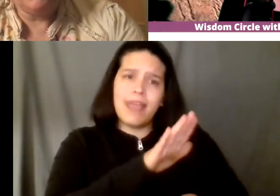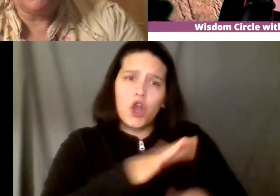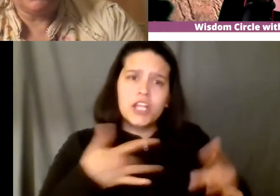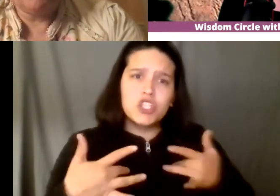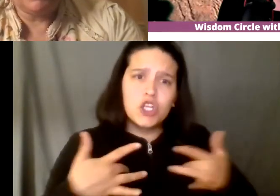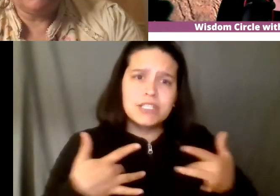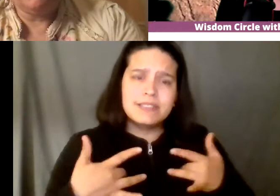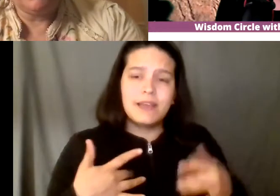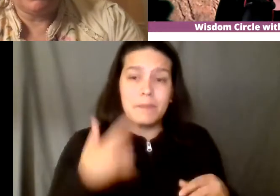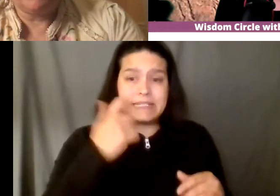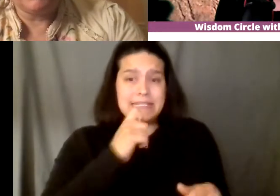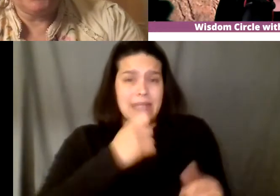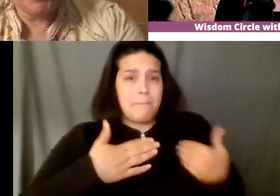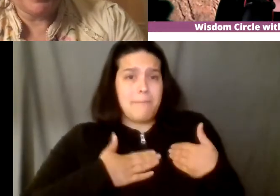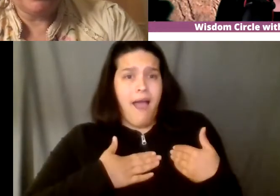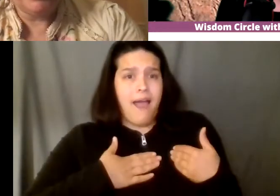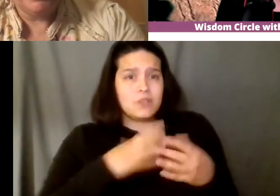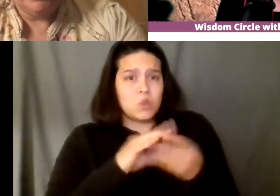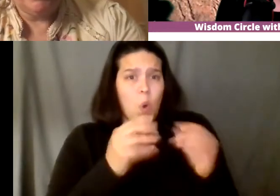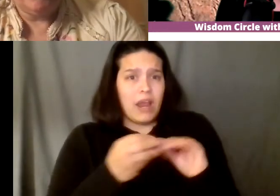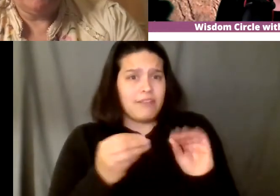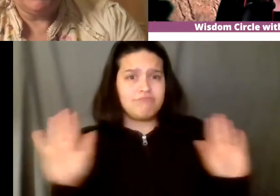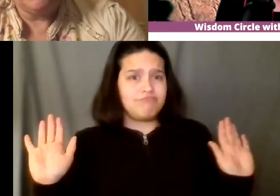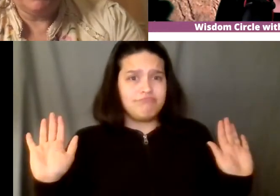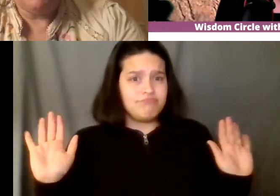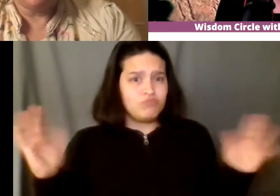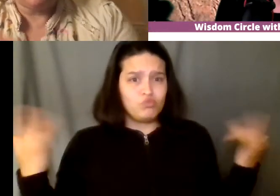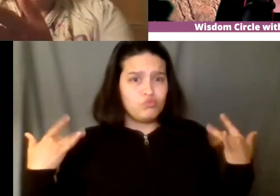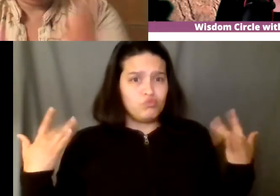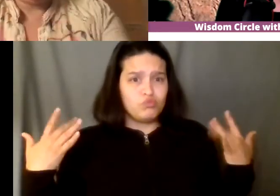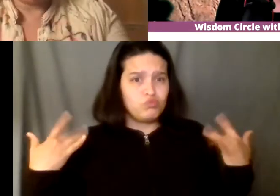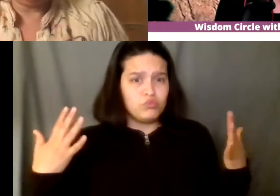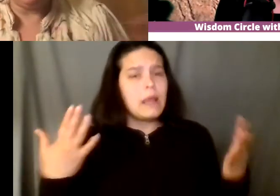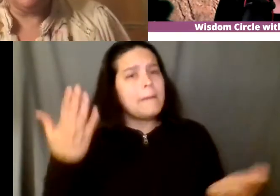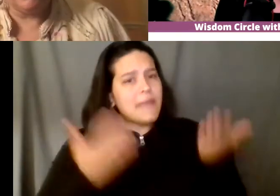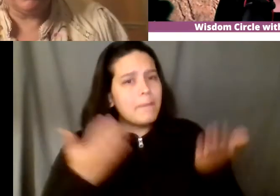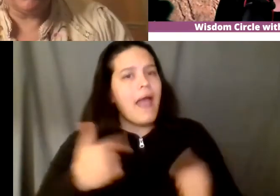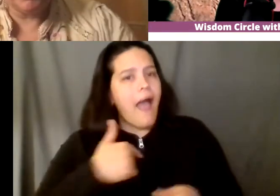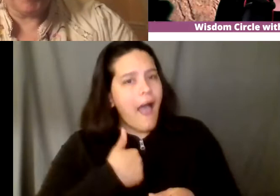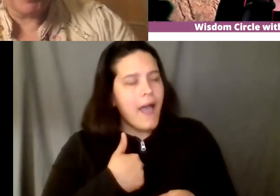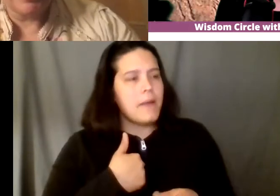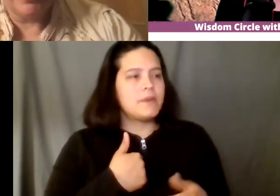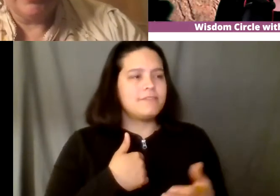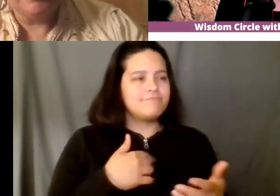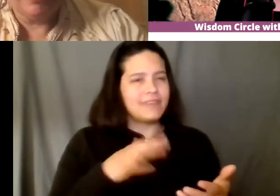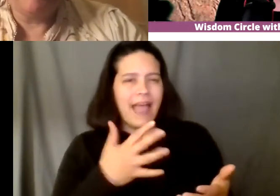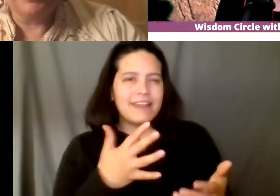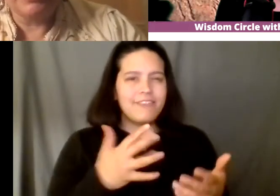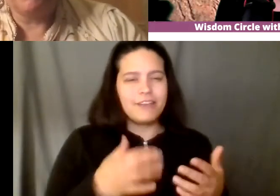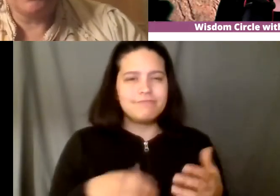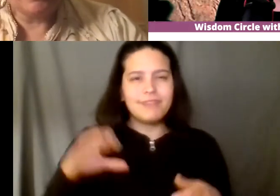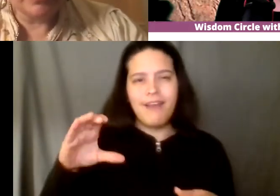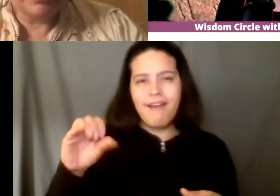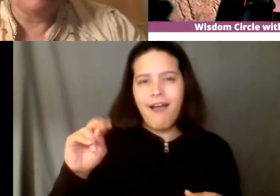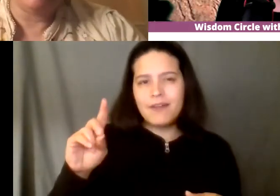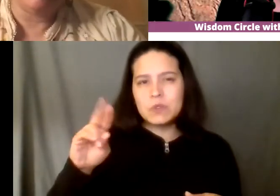because that's not my it's not my story um it's maybe a conduit to be a story so having that